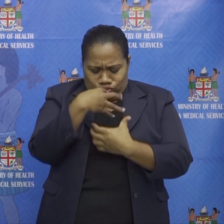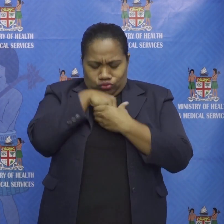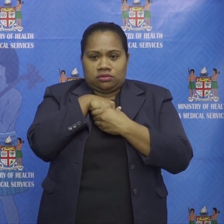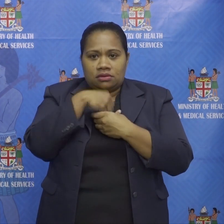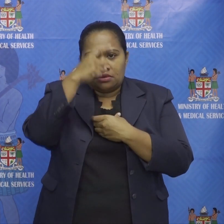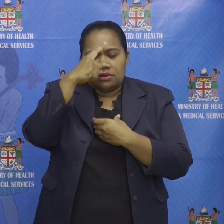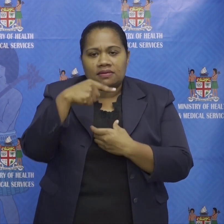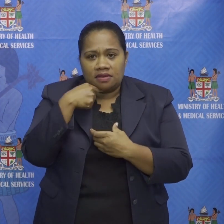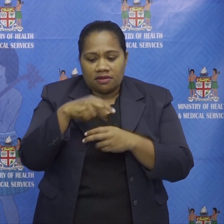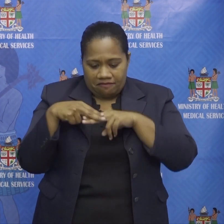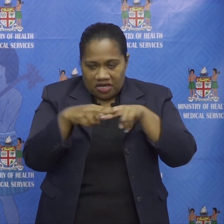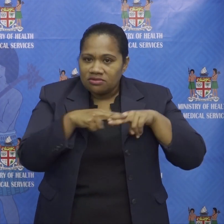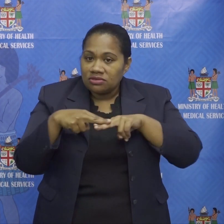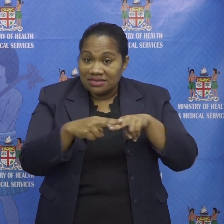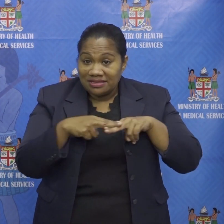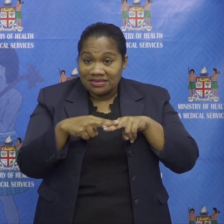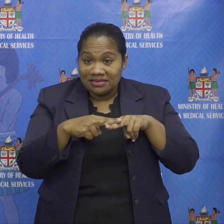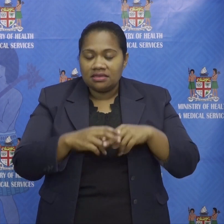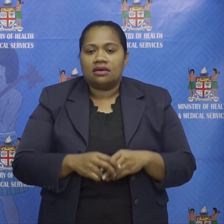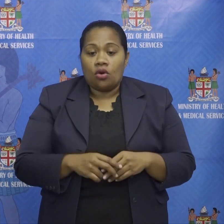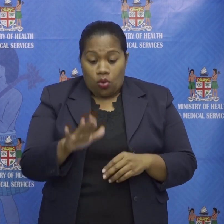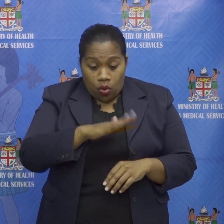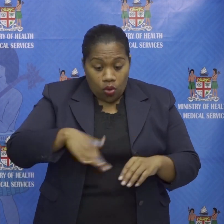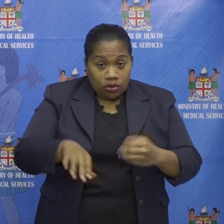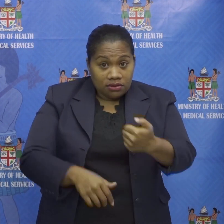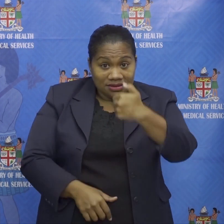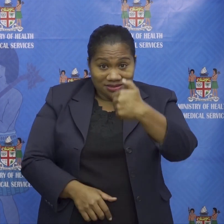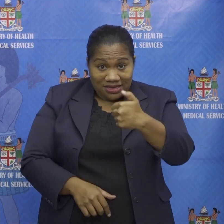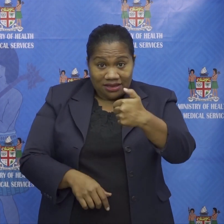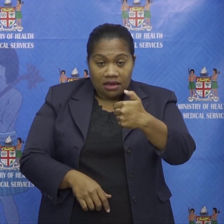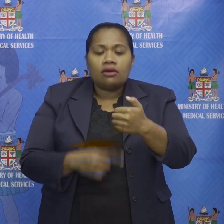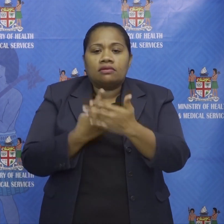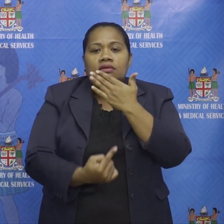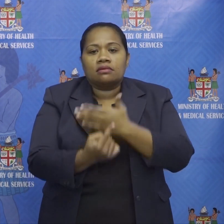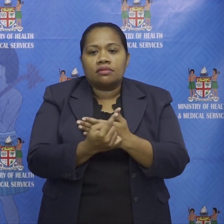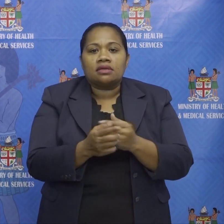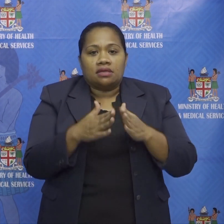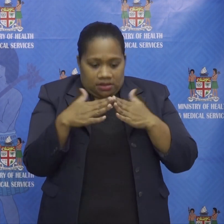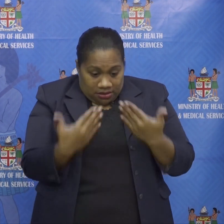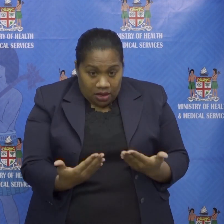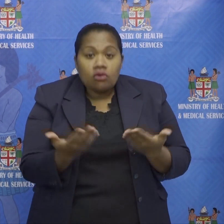all six cases were detected among Fijians who are currently in quarantine